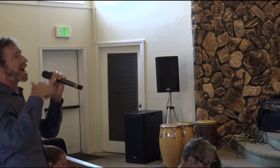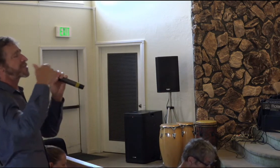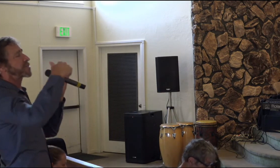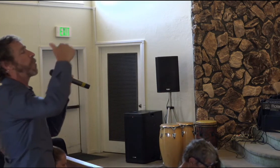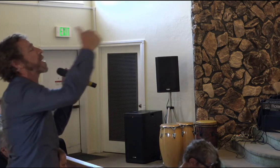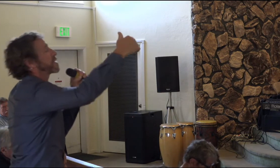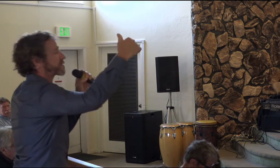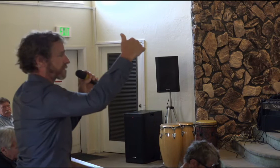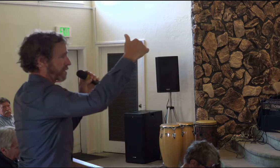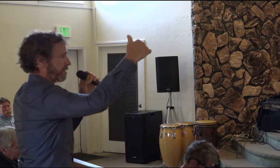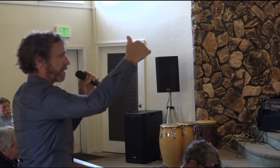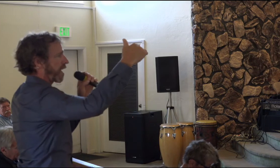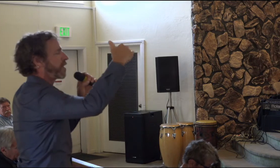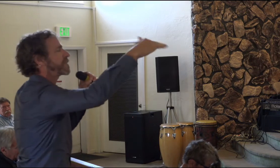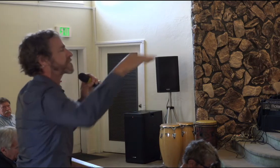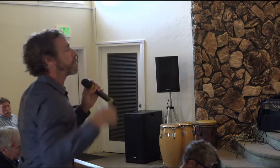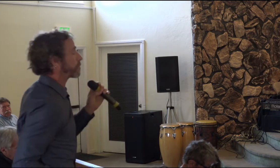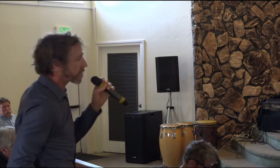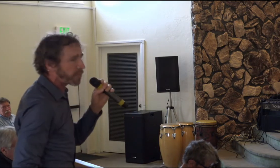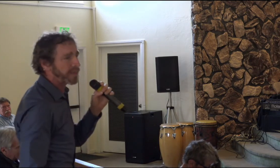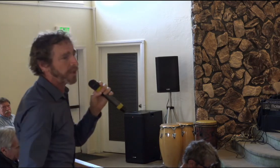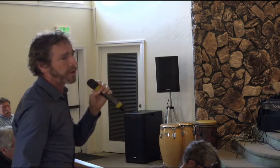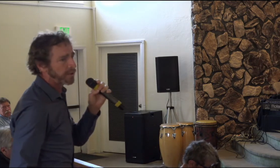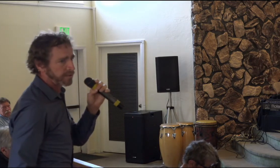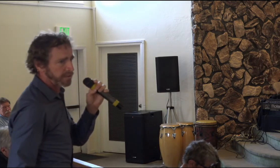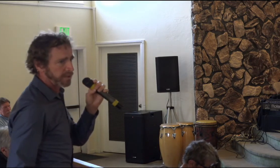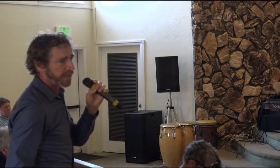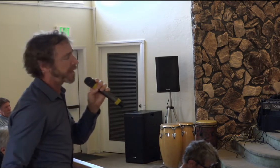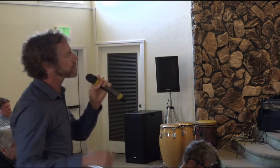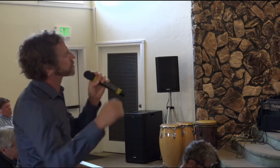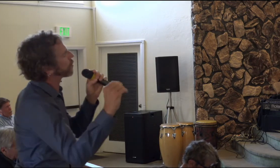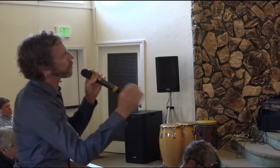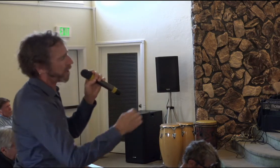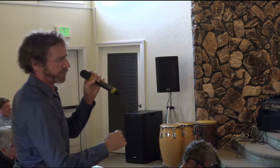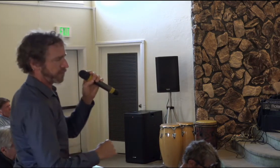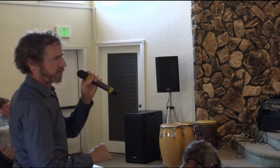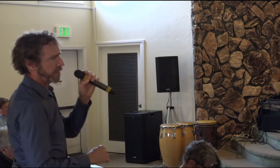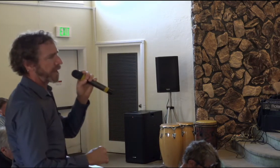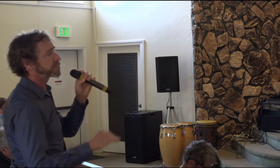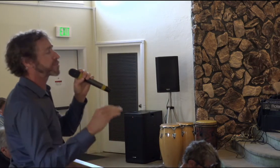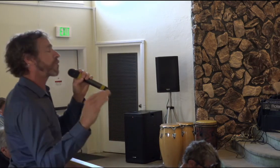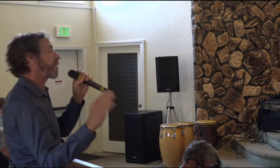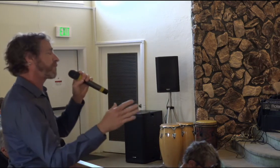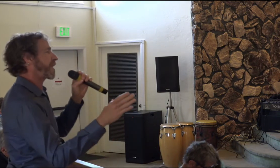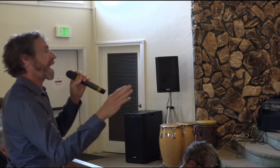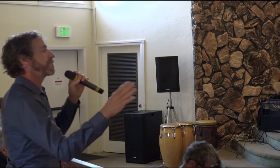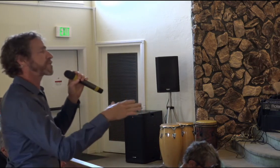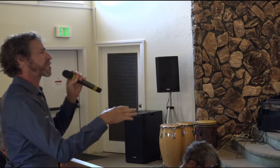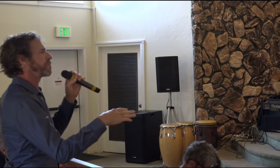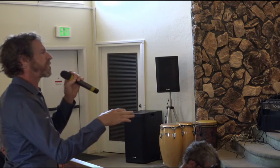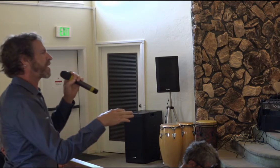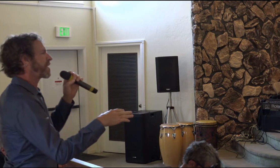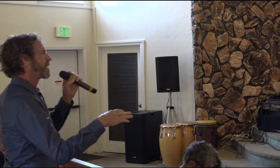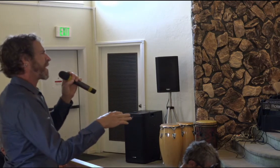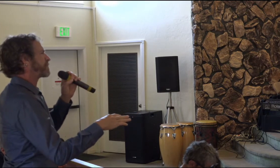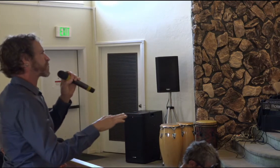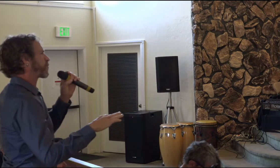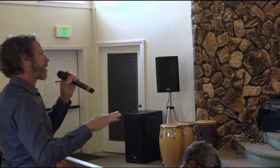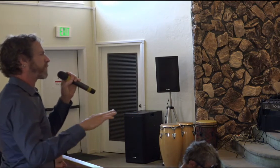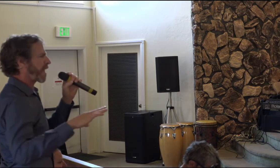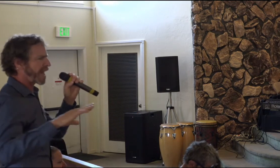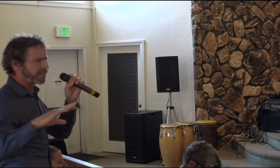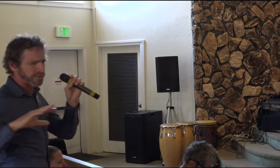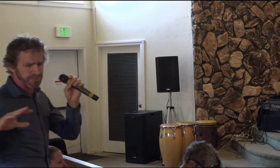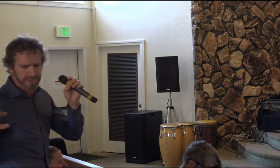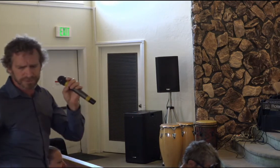raise our conscious awareness, and then we see what was already there. And I'm so grateful. I'm so grateful to have this community. I'm